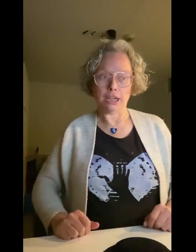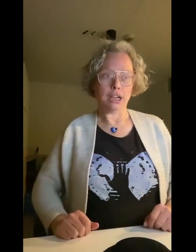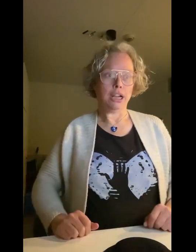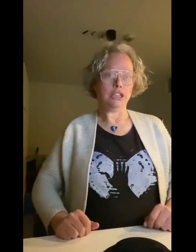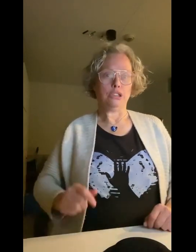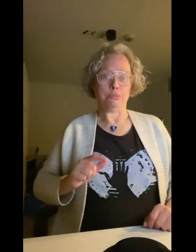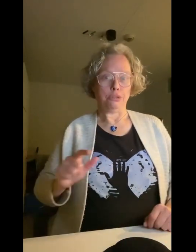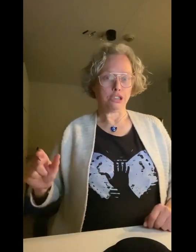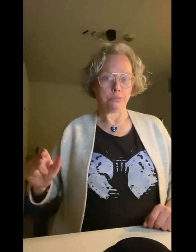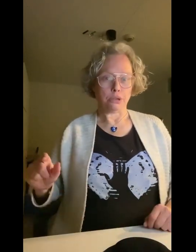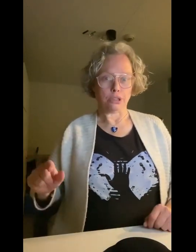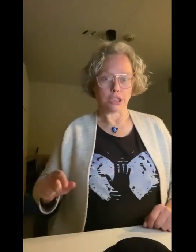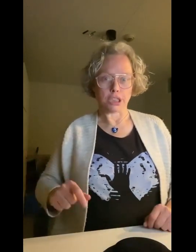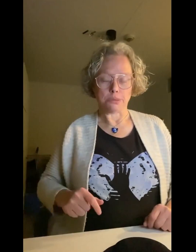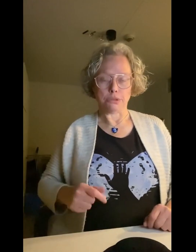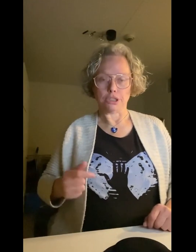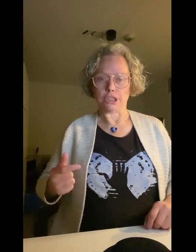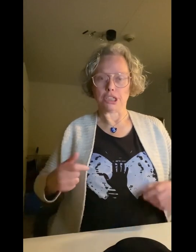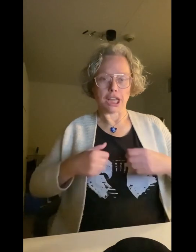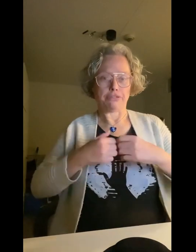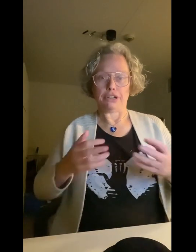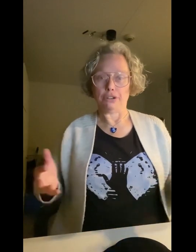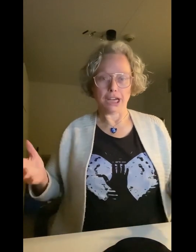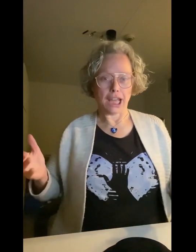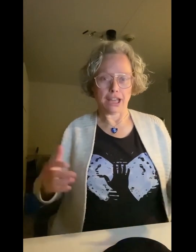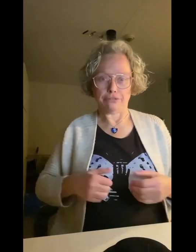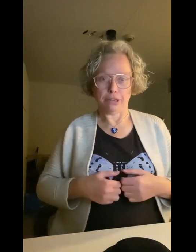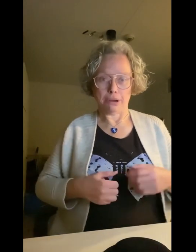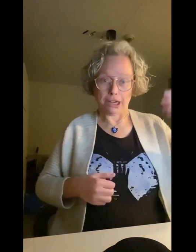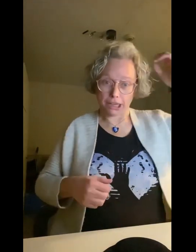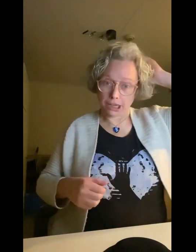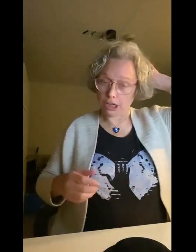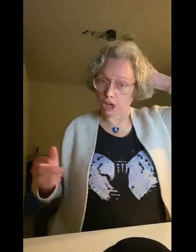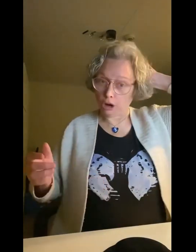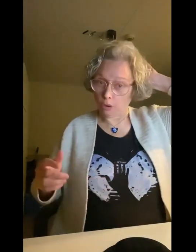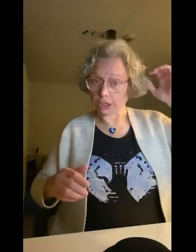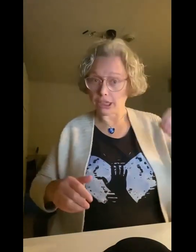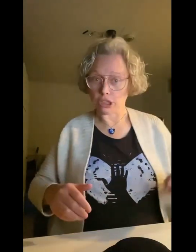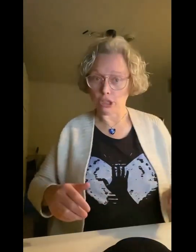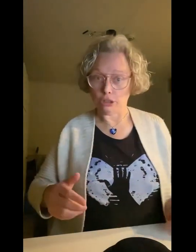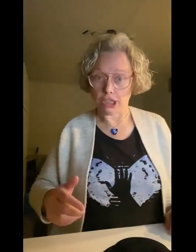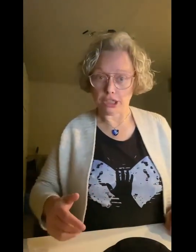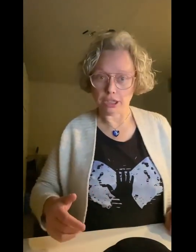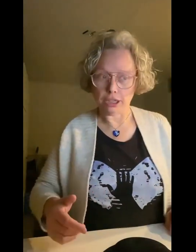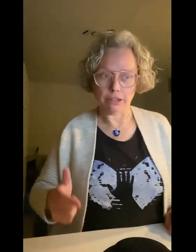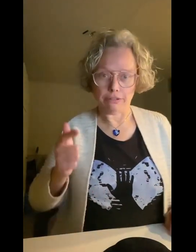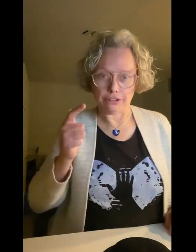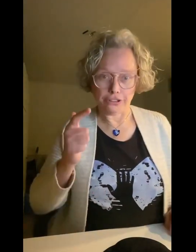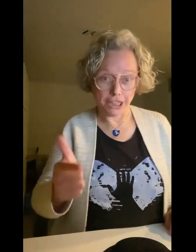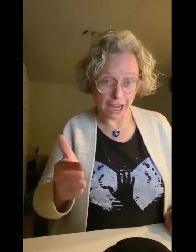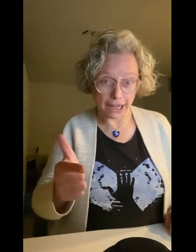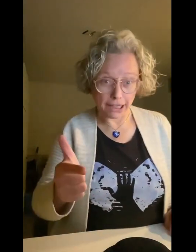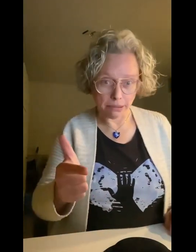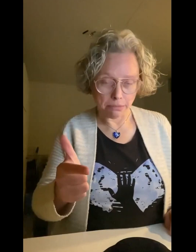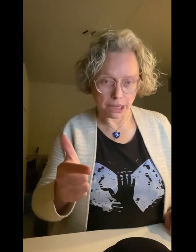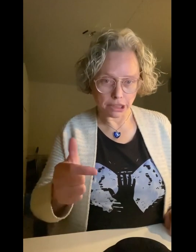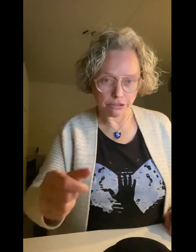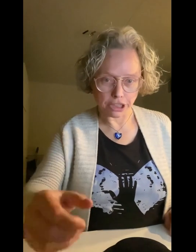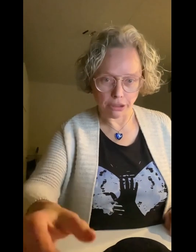To brutal murders, murders, really everybody. No one excluded. Want jij maakt het verschil.